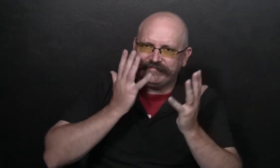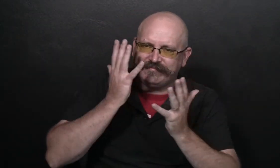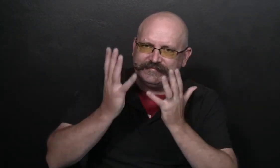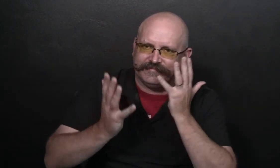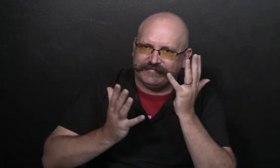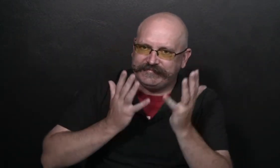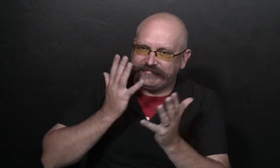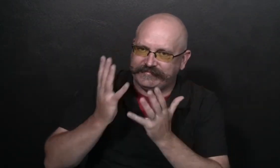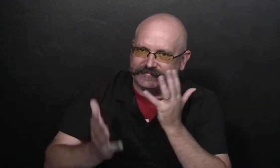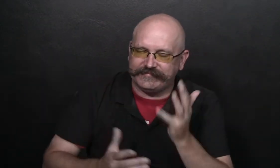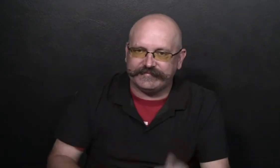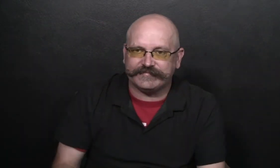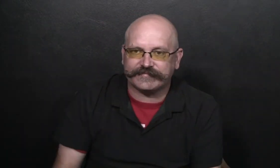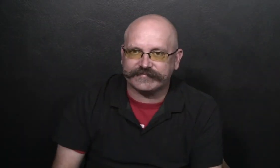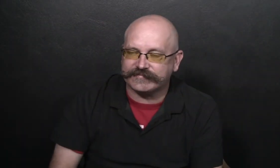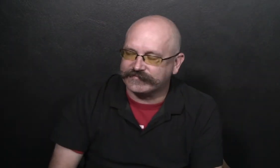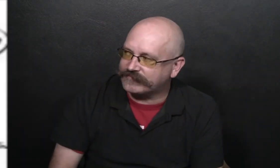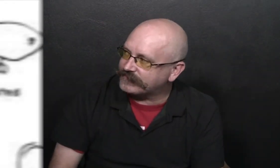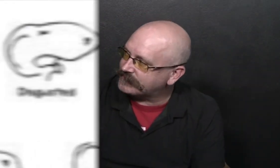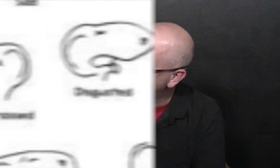They angry you how